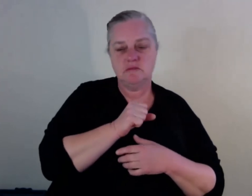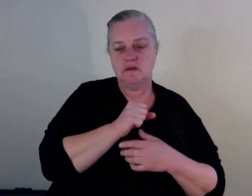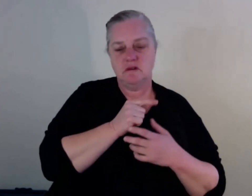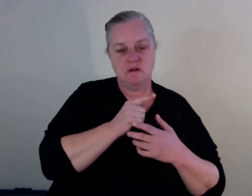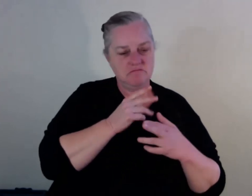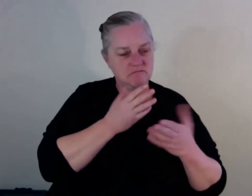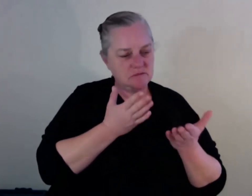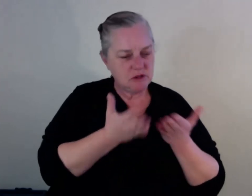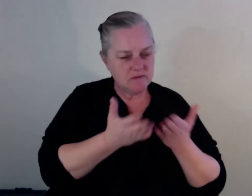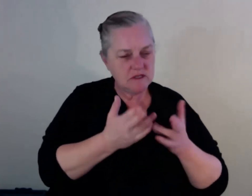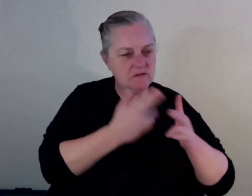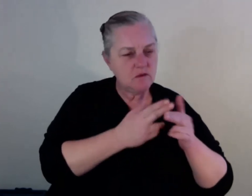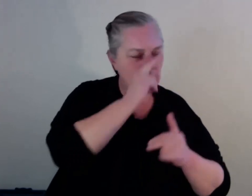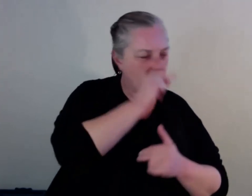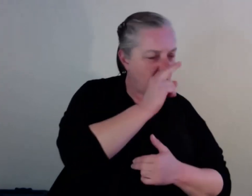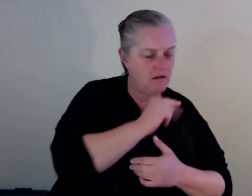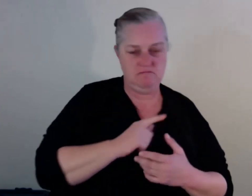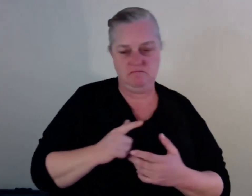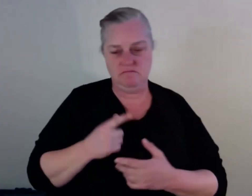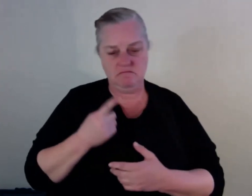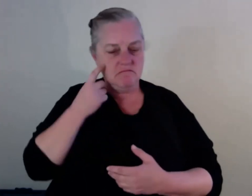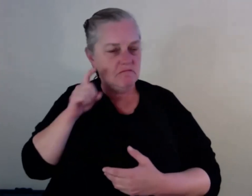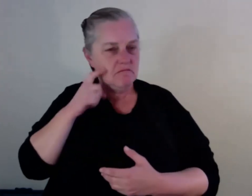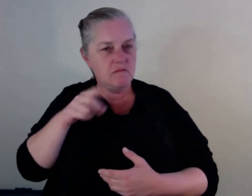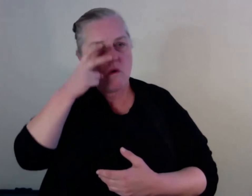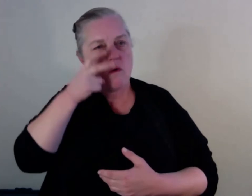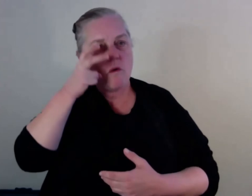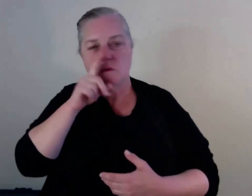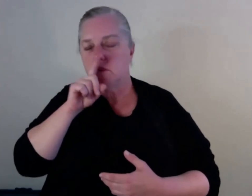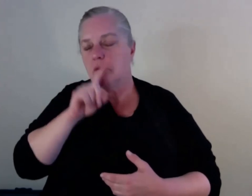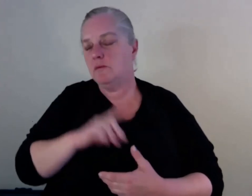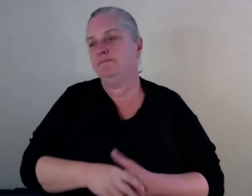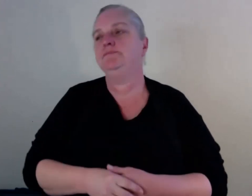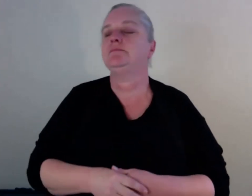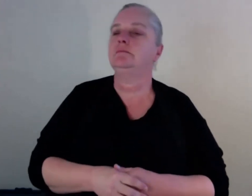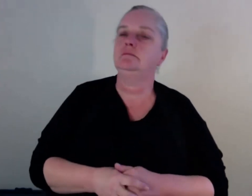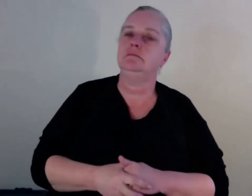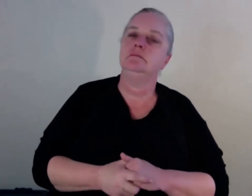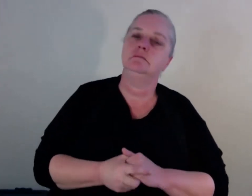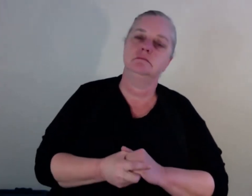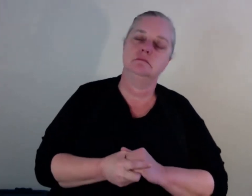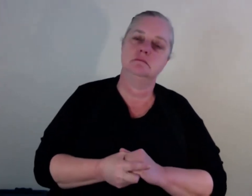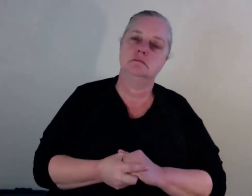people in AOD support. And then some other things that were talked about in the guide included,